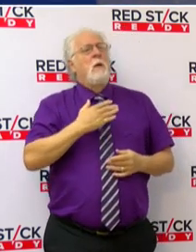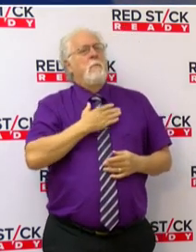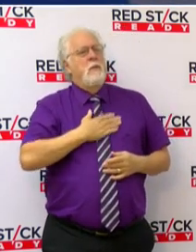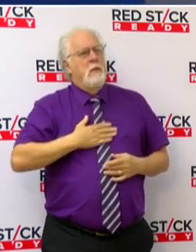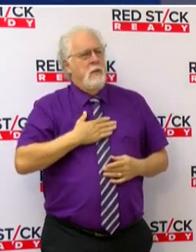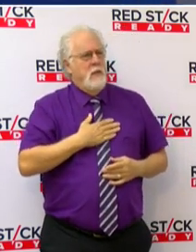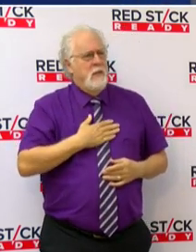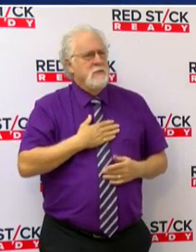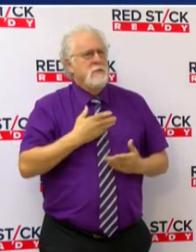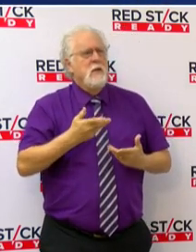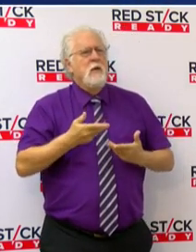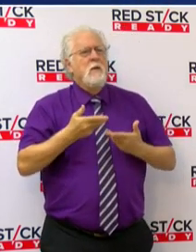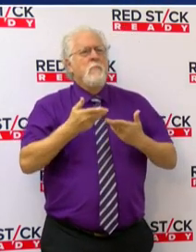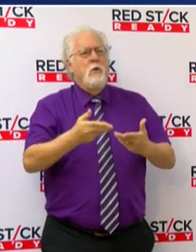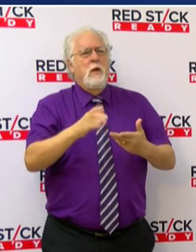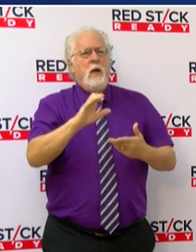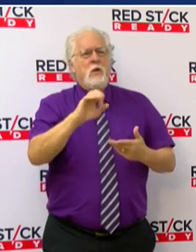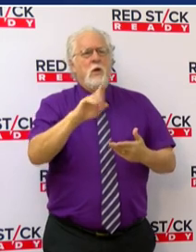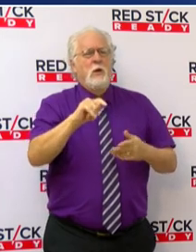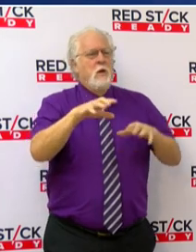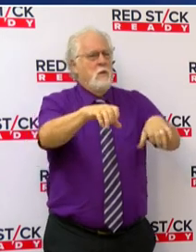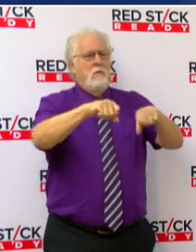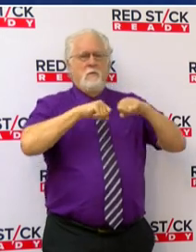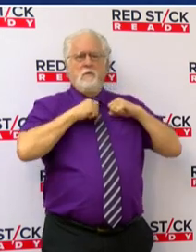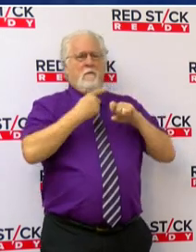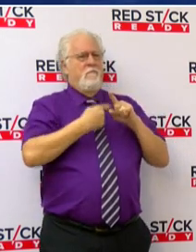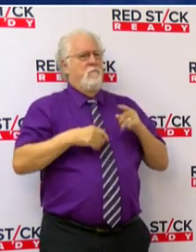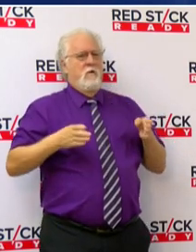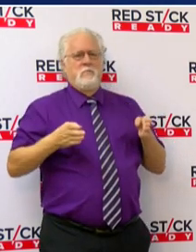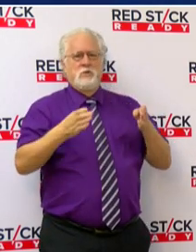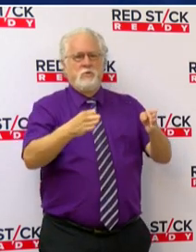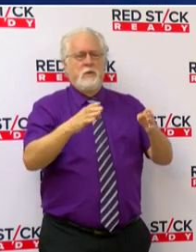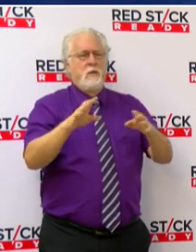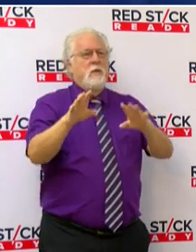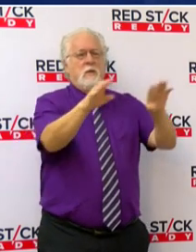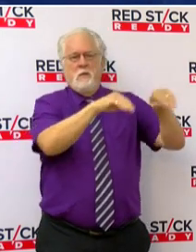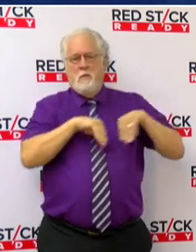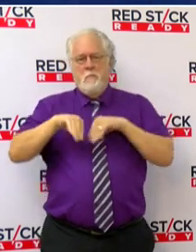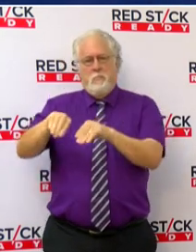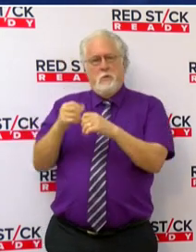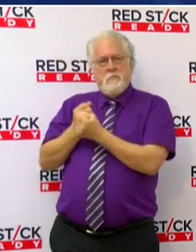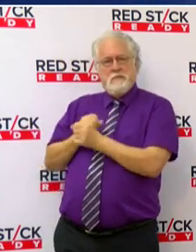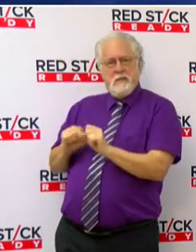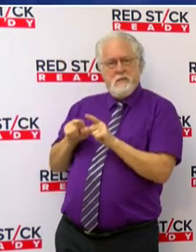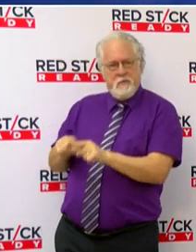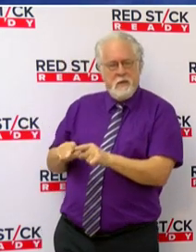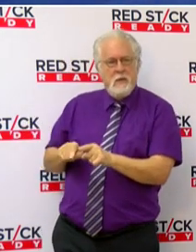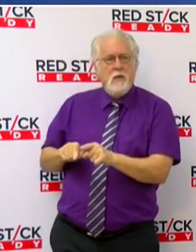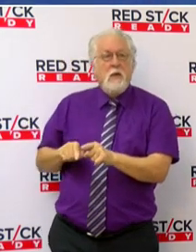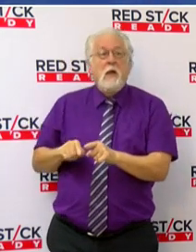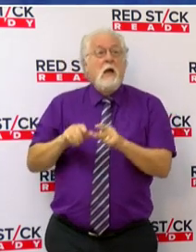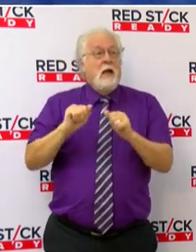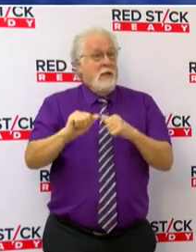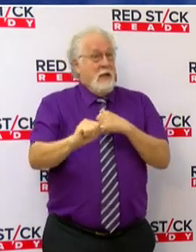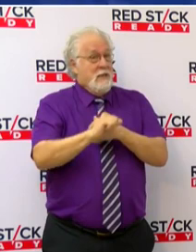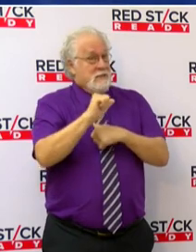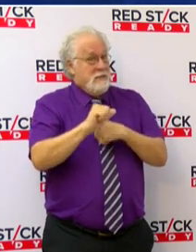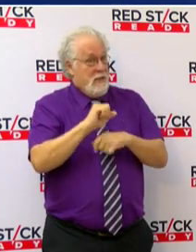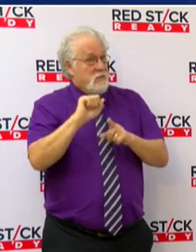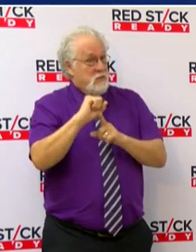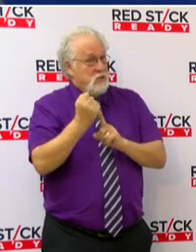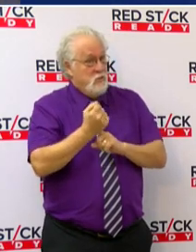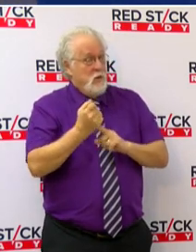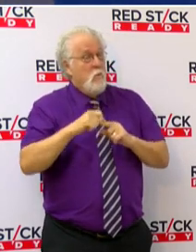bring your carts away from the street and store them safely. This can be a dangerous situation